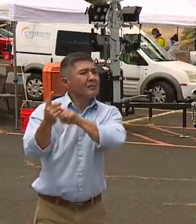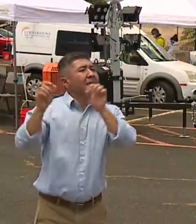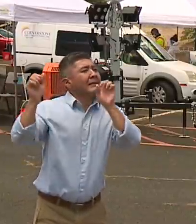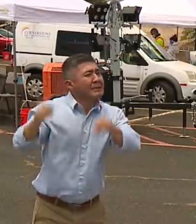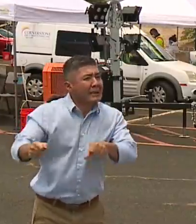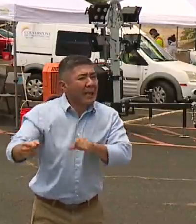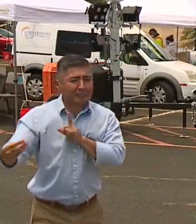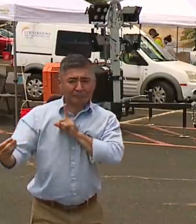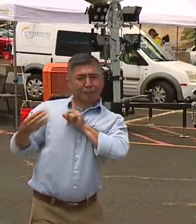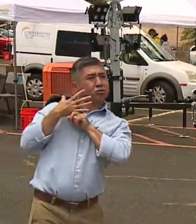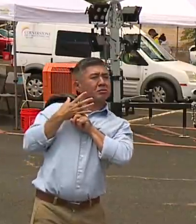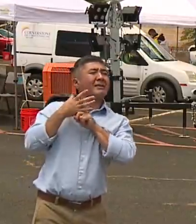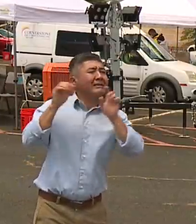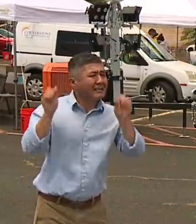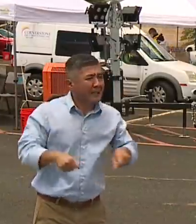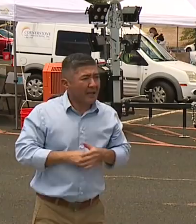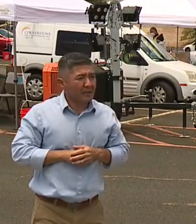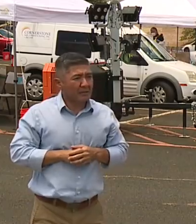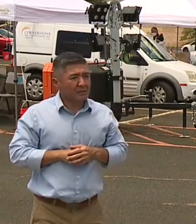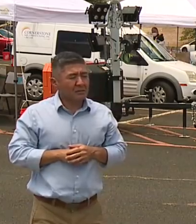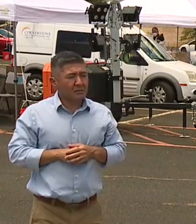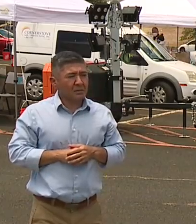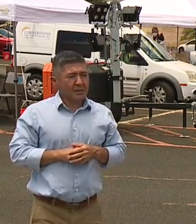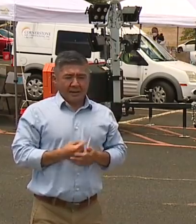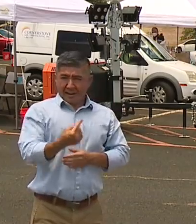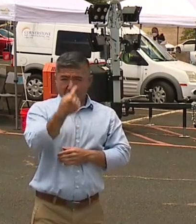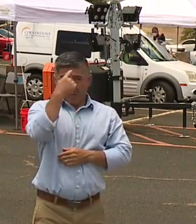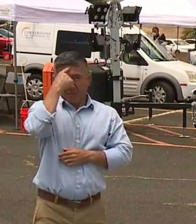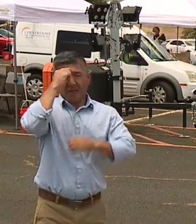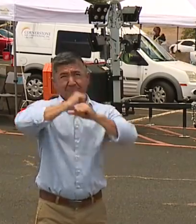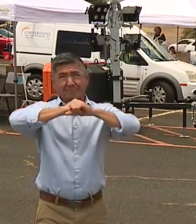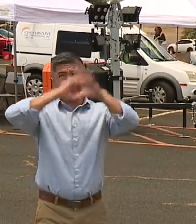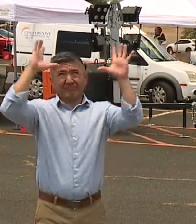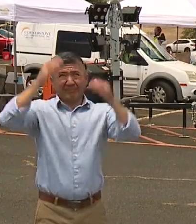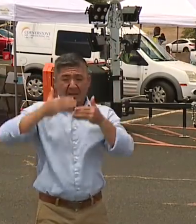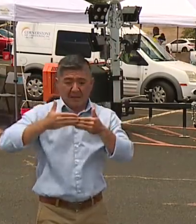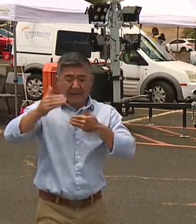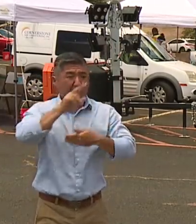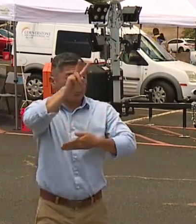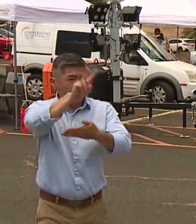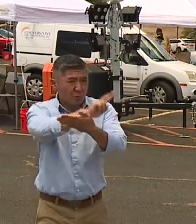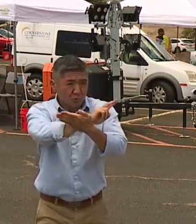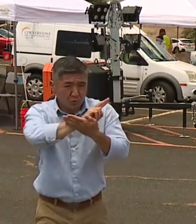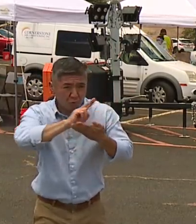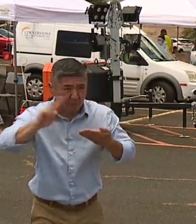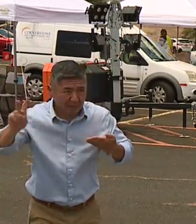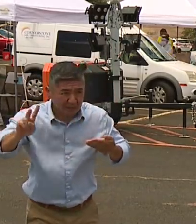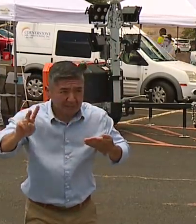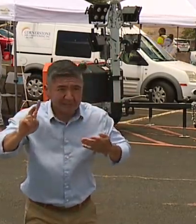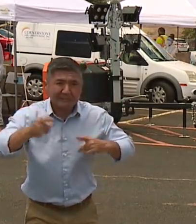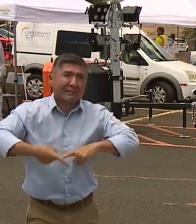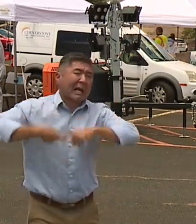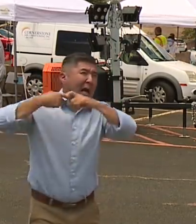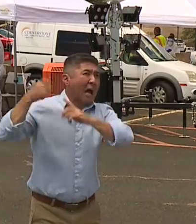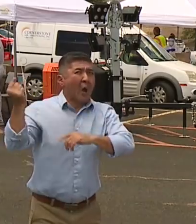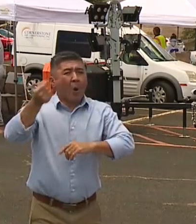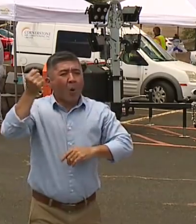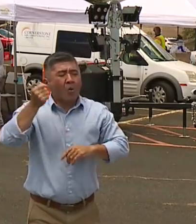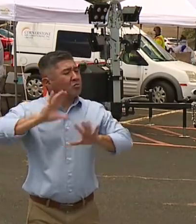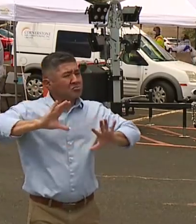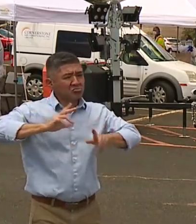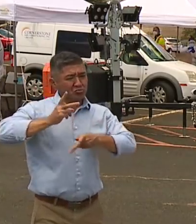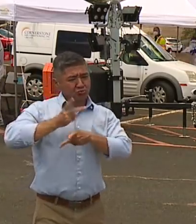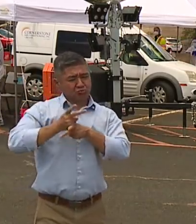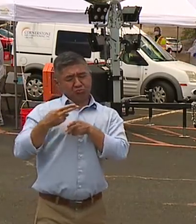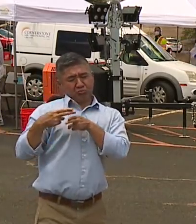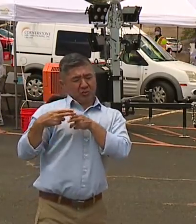think of this next two weeks as not a time of pain, but as a time to hit the reset button so that we can more cautiously reopen when the